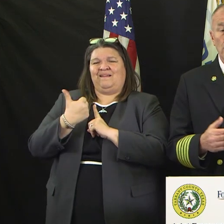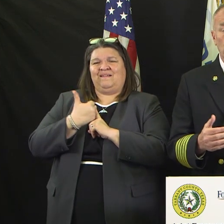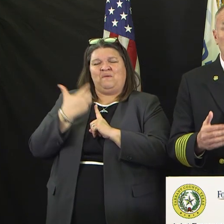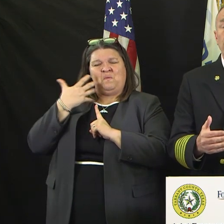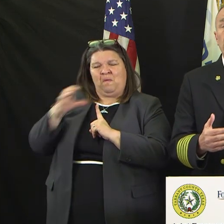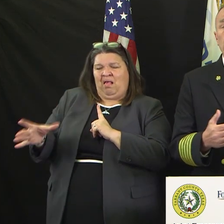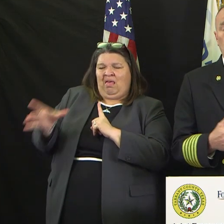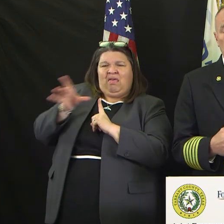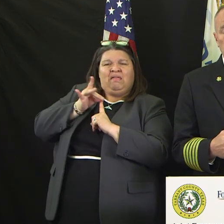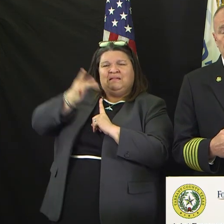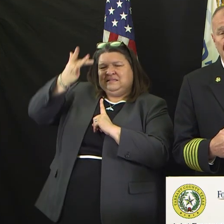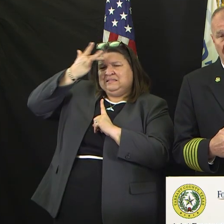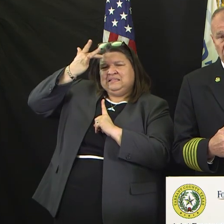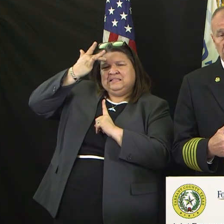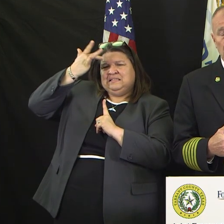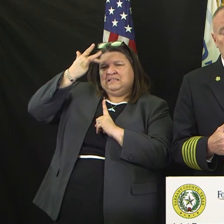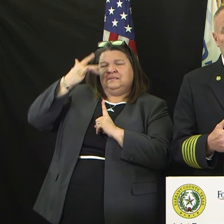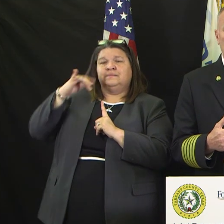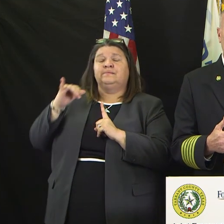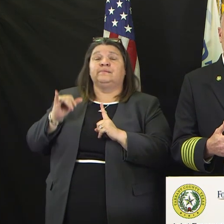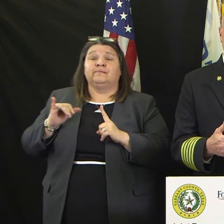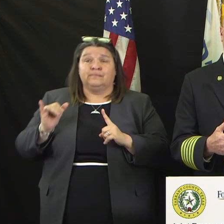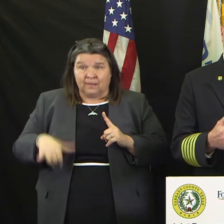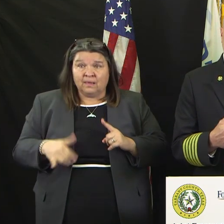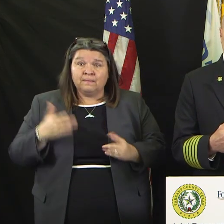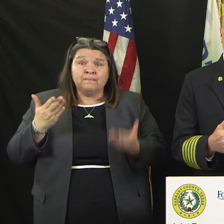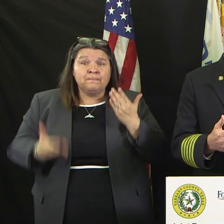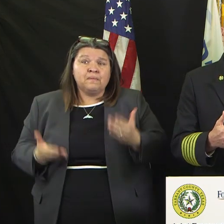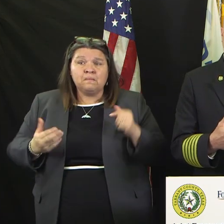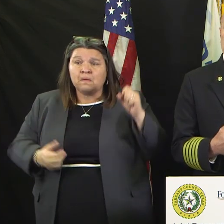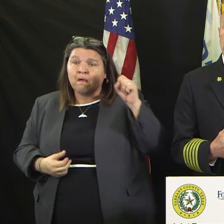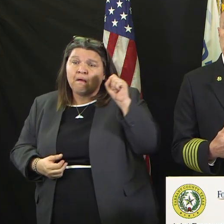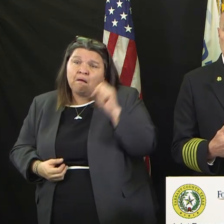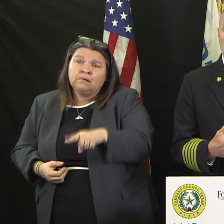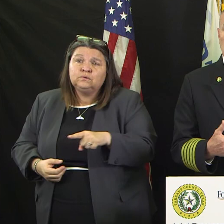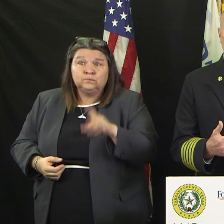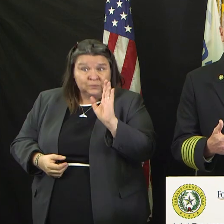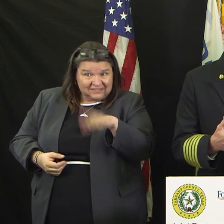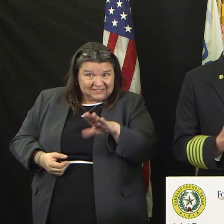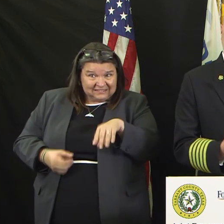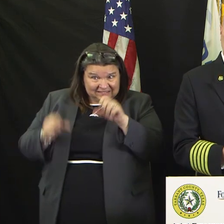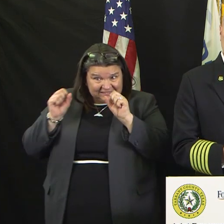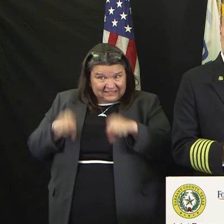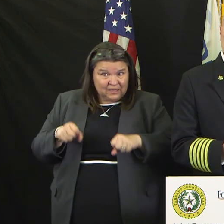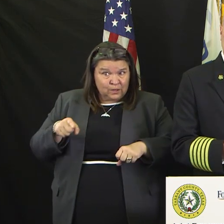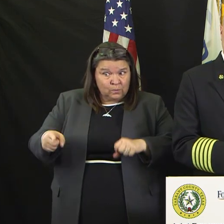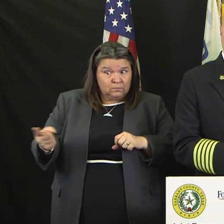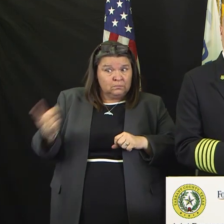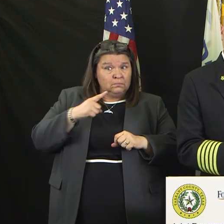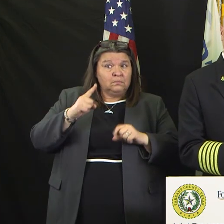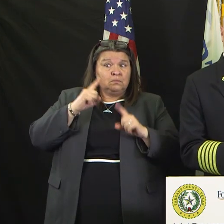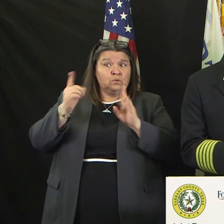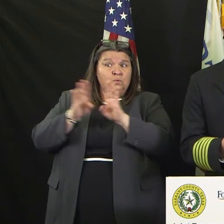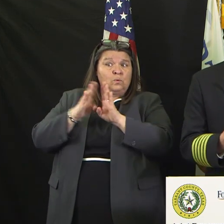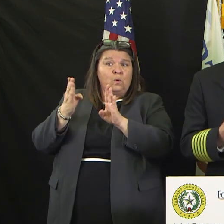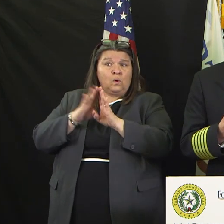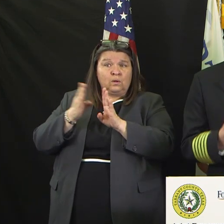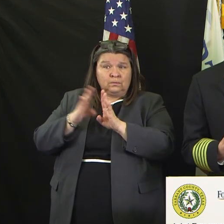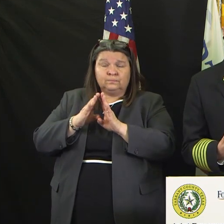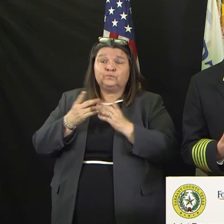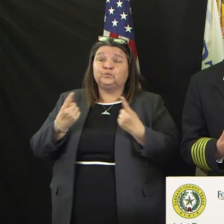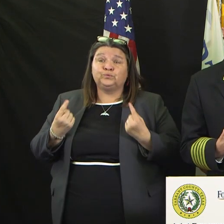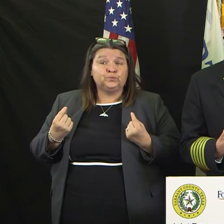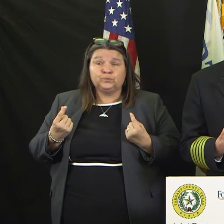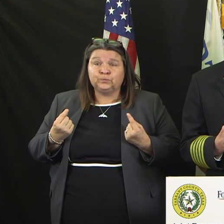You very well may be asked that if you can ambulate and come to the door, that you will be asked to come to the door and